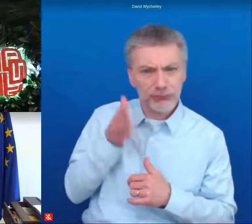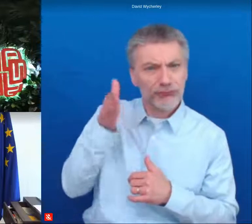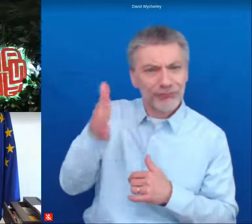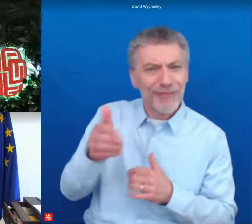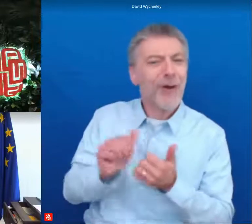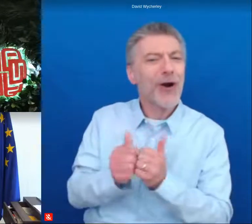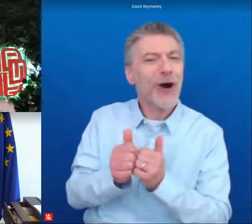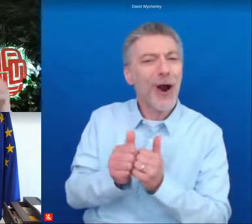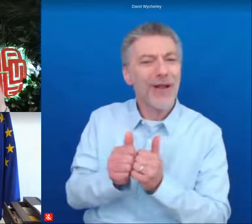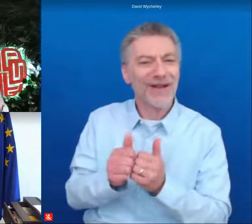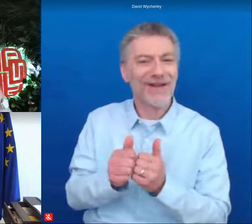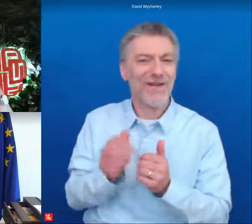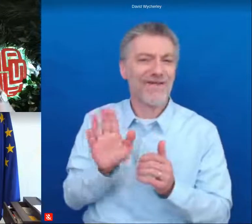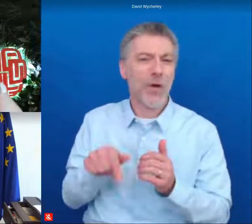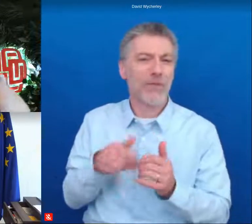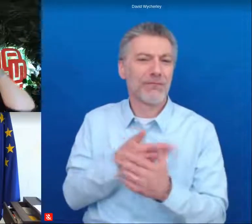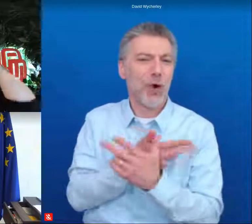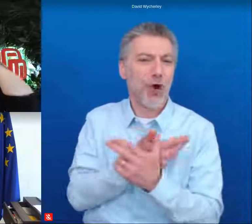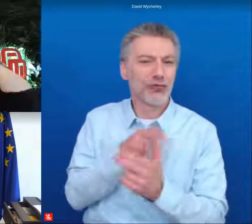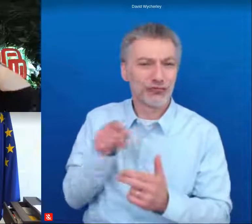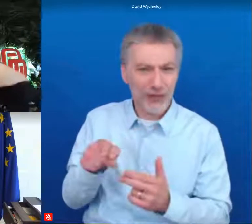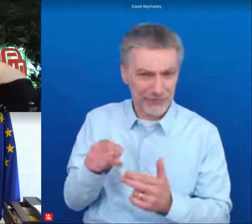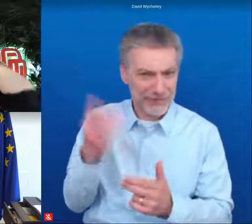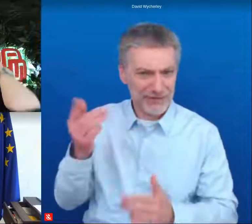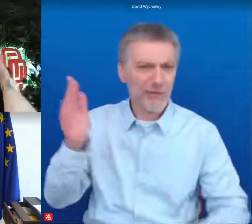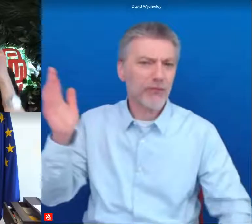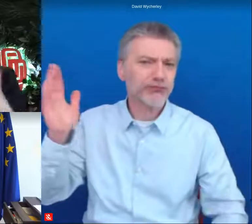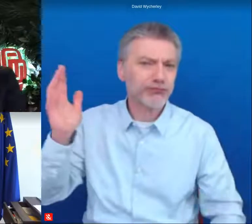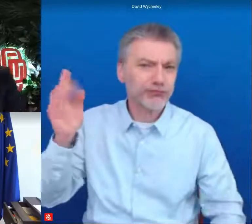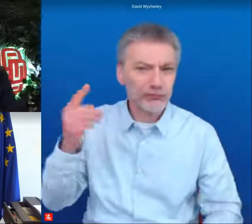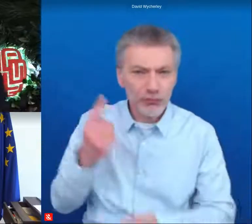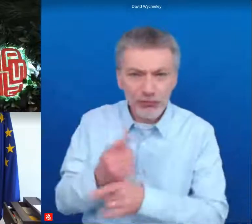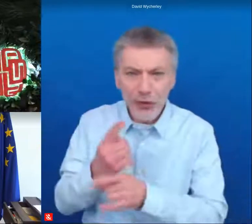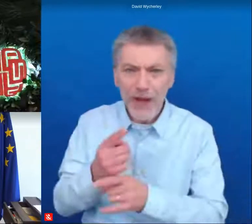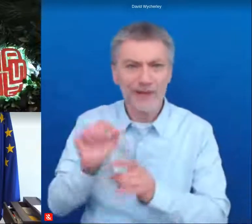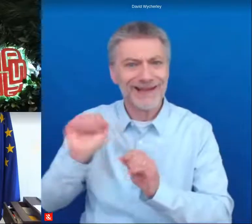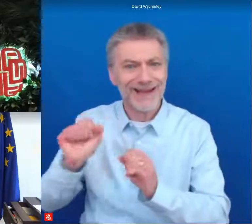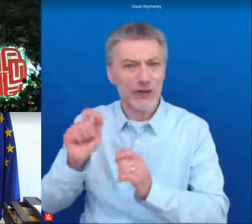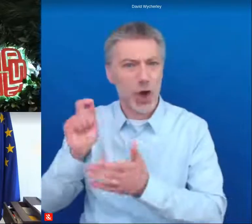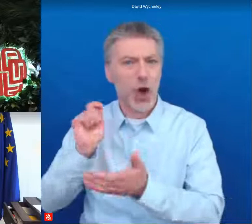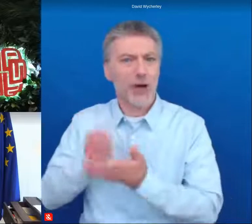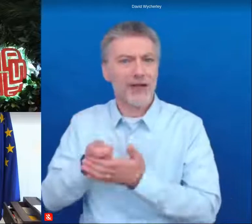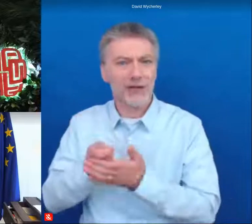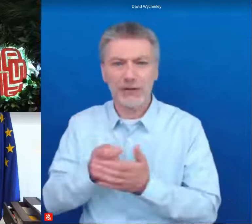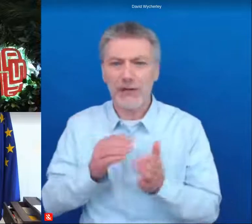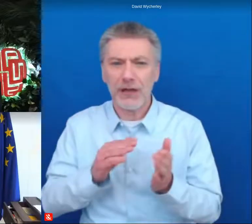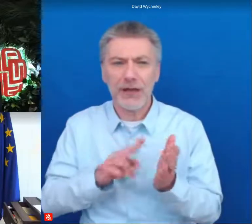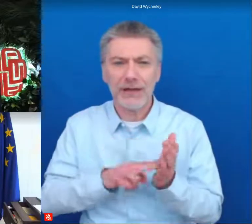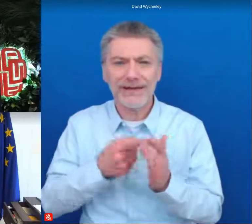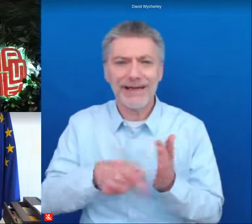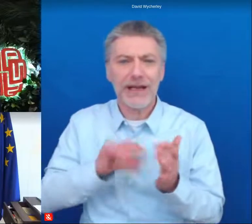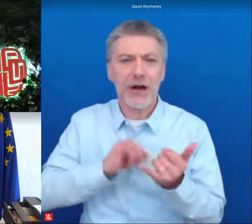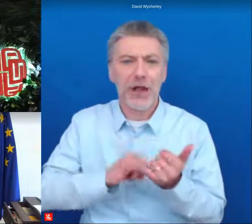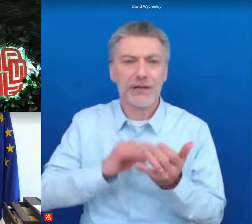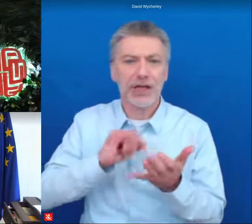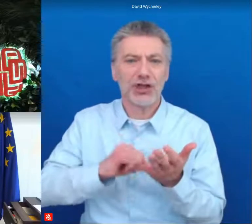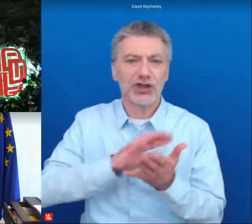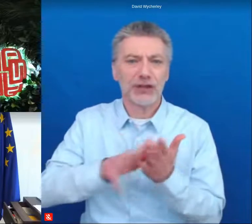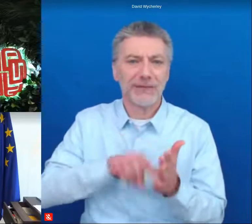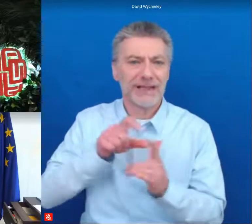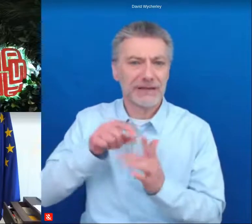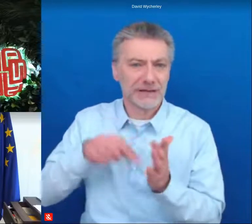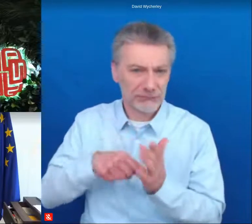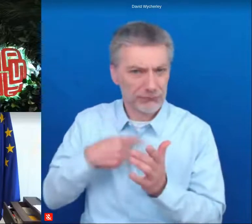from uh from austria that was mentioning the work done by this commission with nicolas schmidt and we work very close together